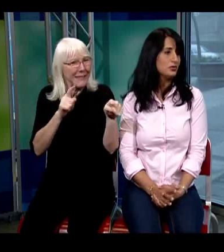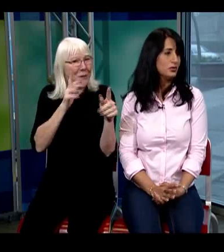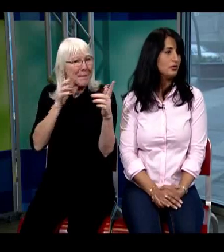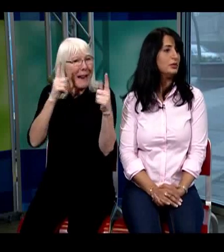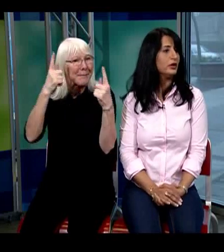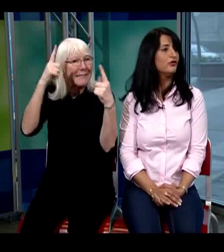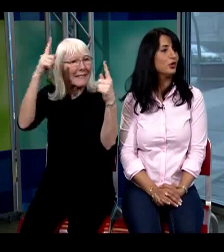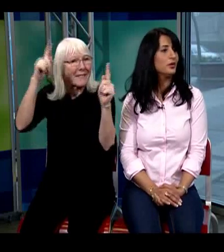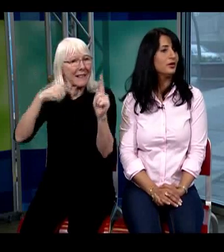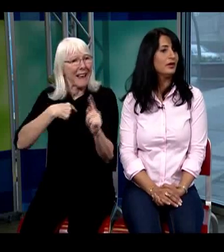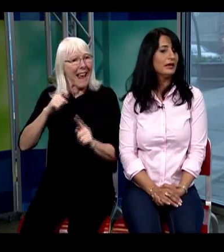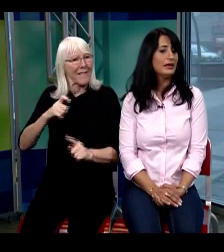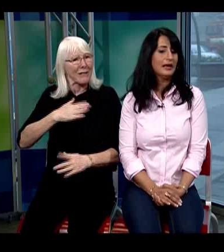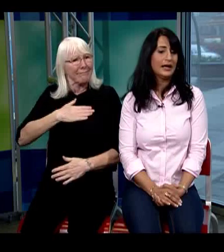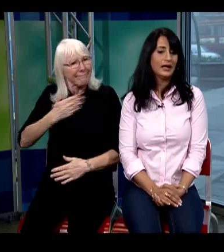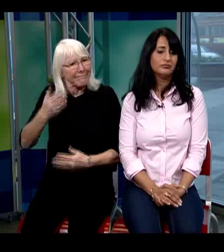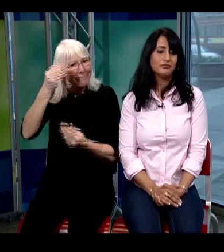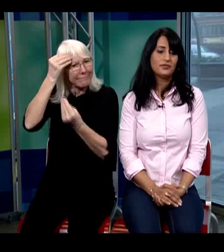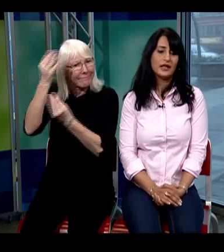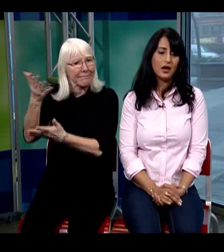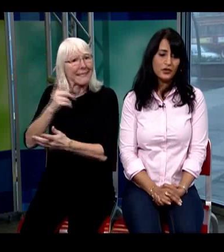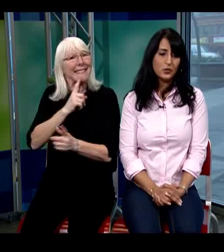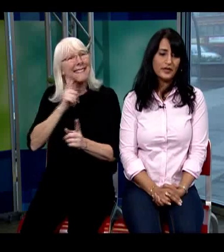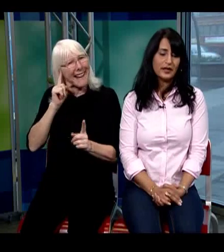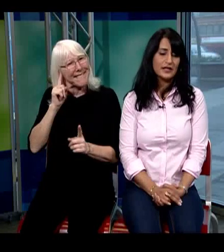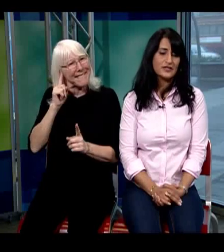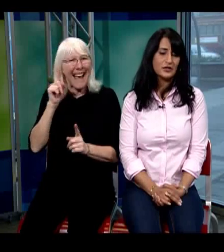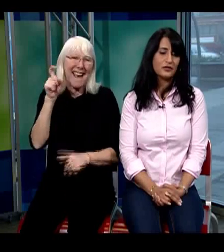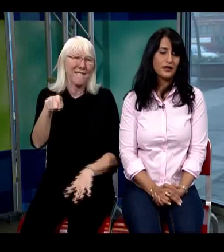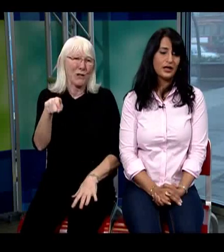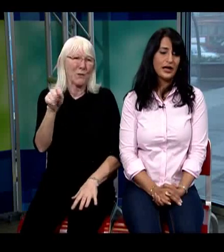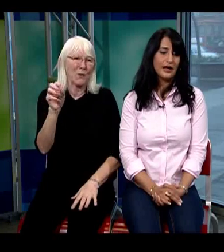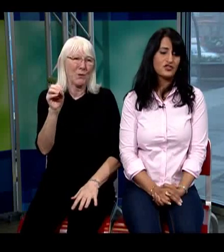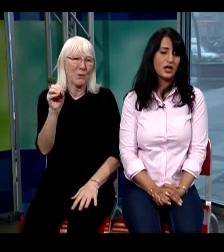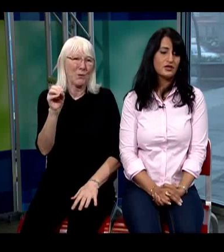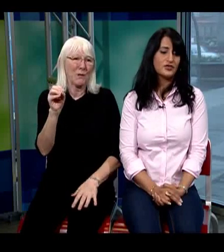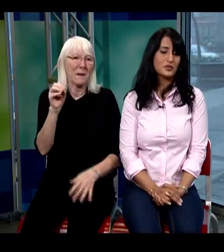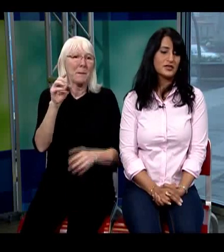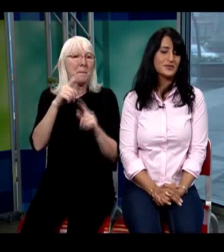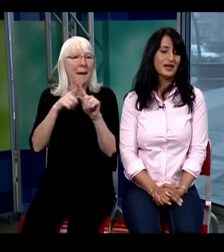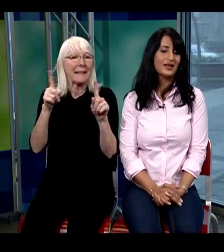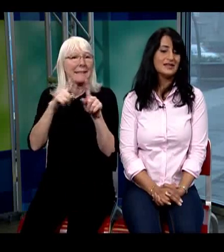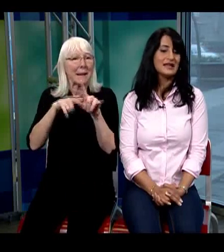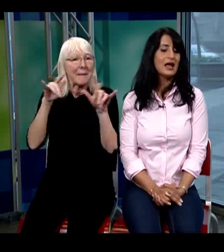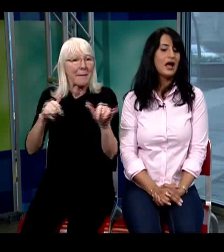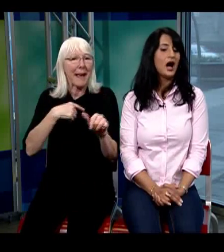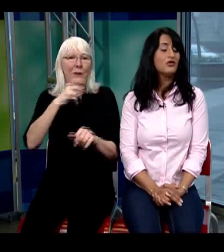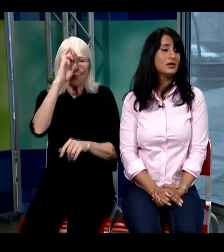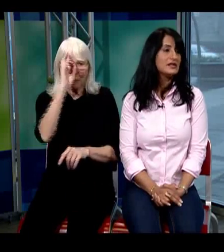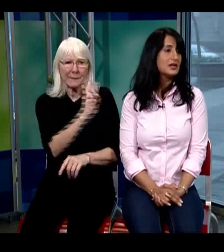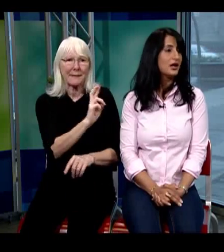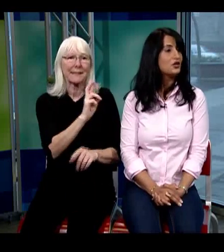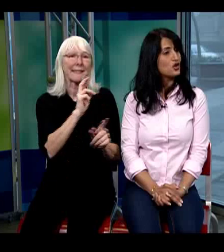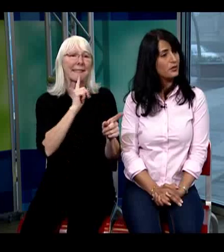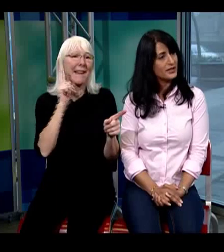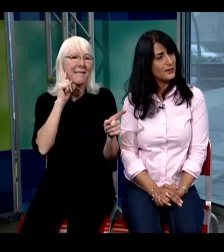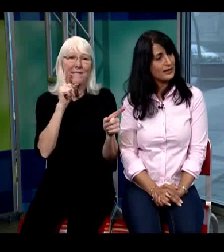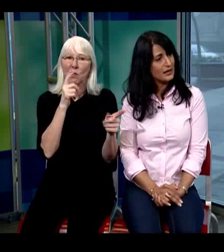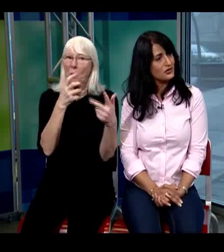really bring forward the other one that I sort of I have challenges with as well is unrealistic job expectations